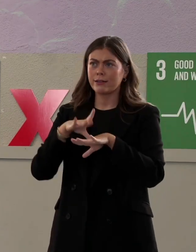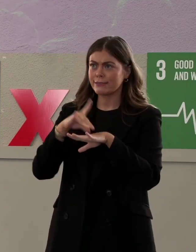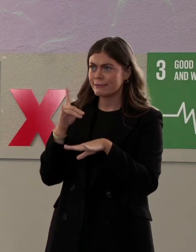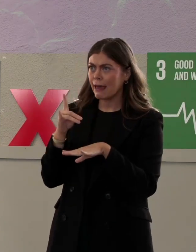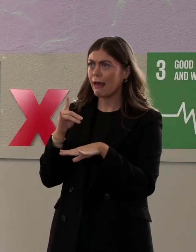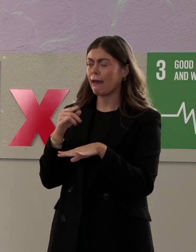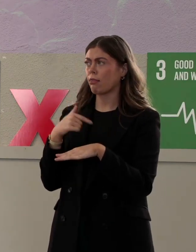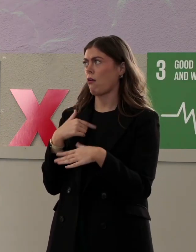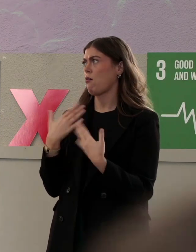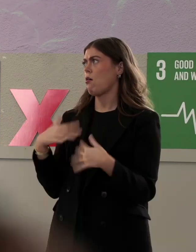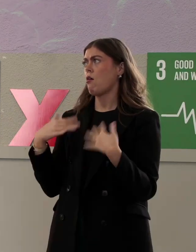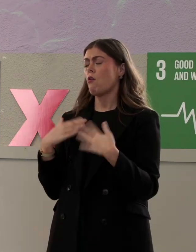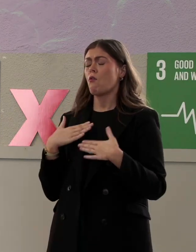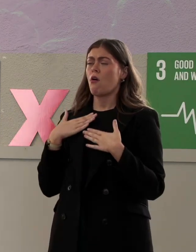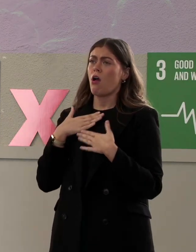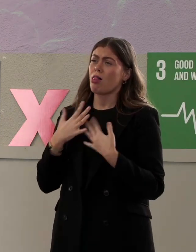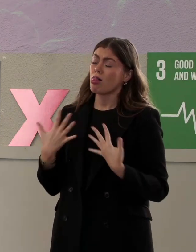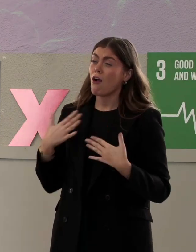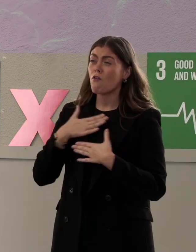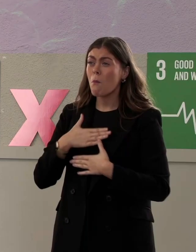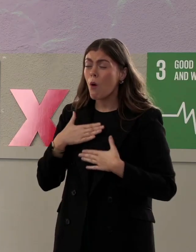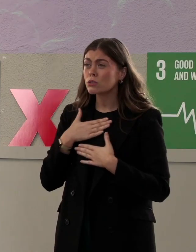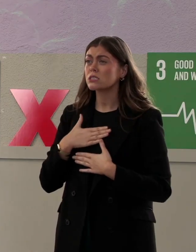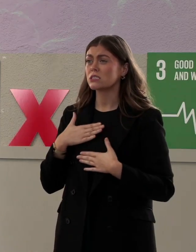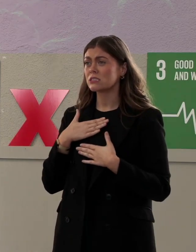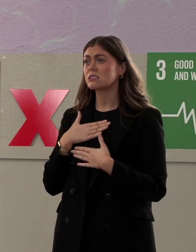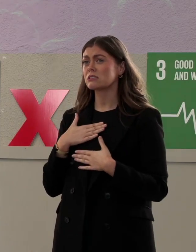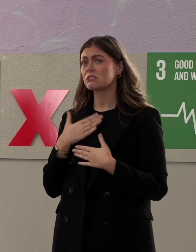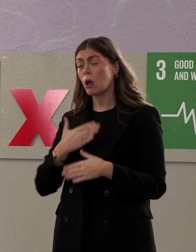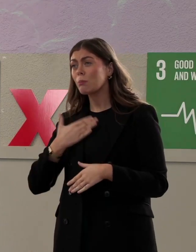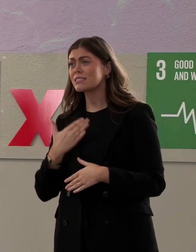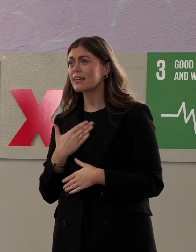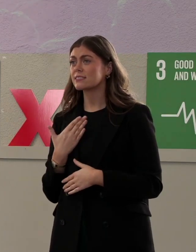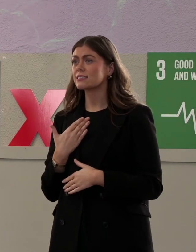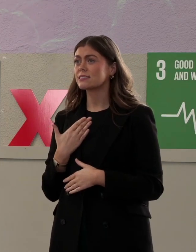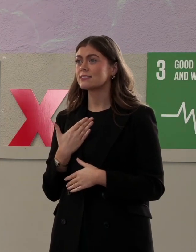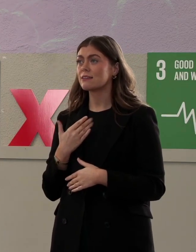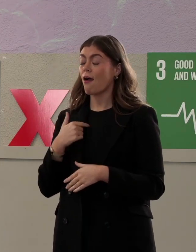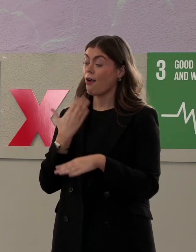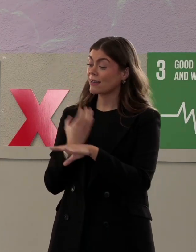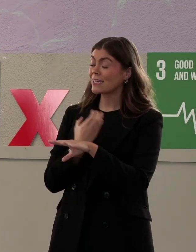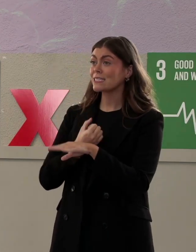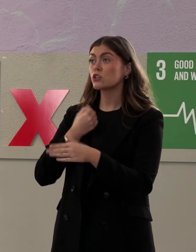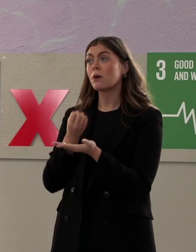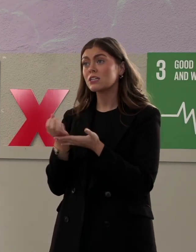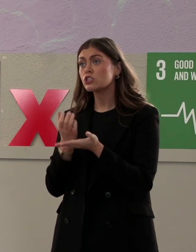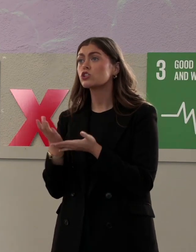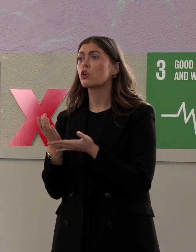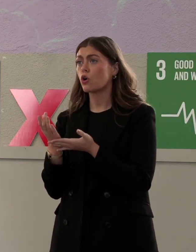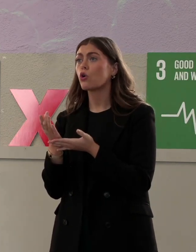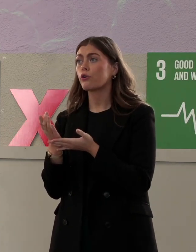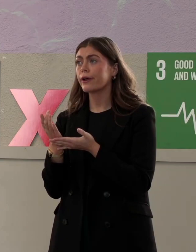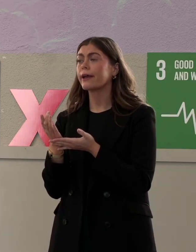different emotions, as you can imagine. And I will continue my story as in this